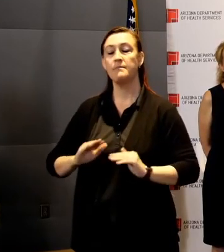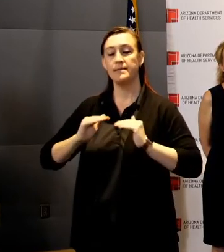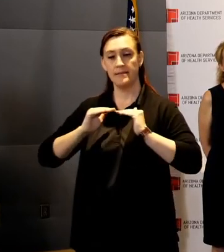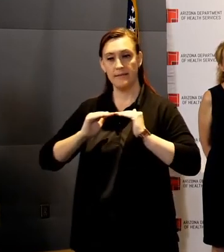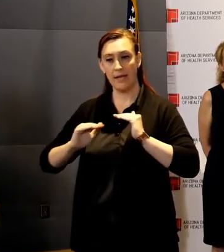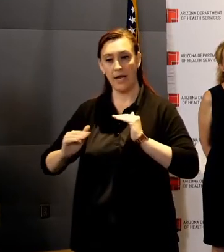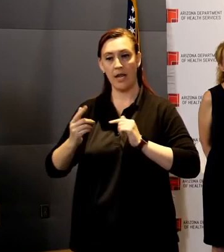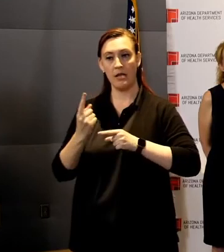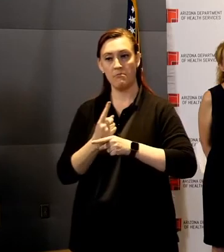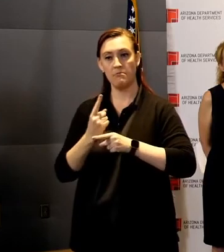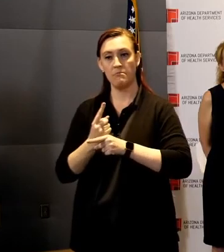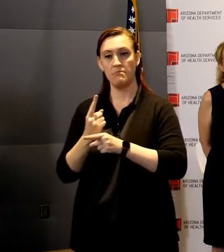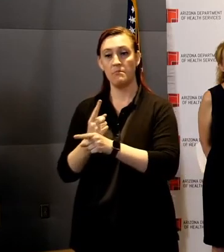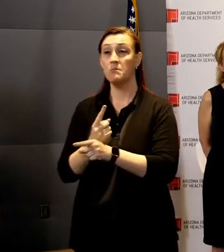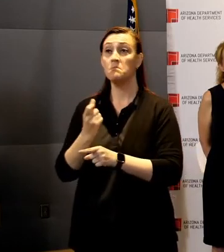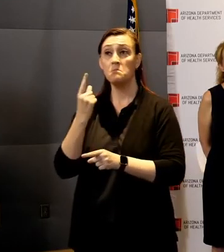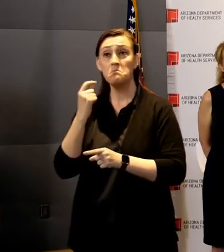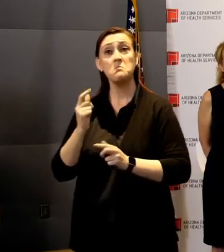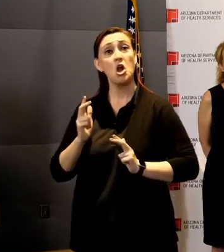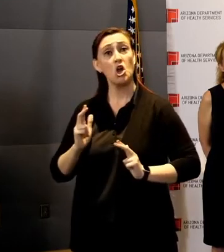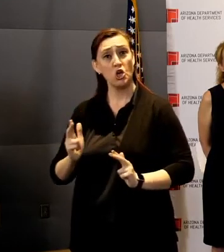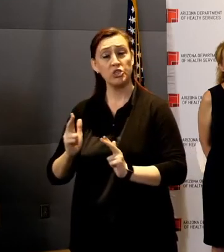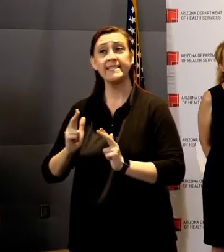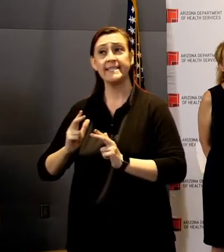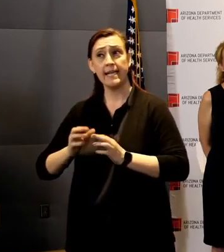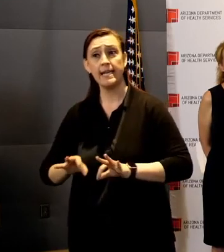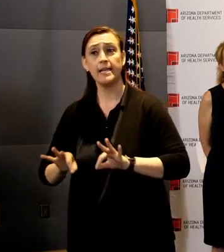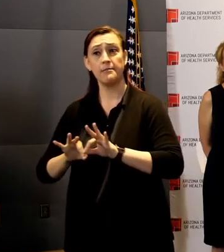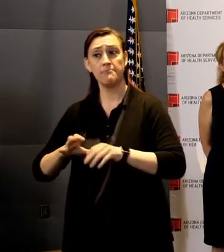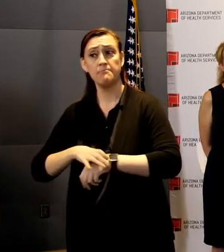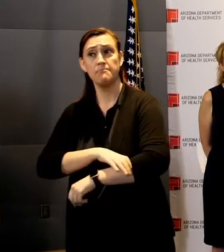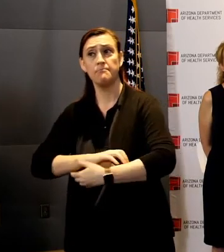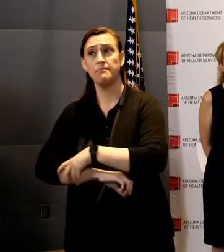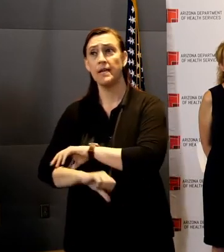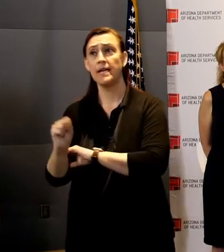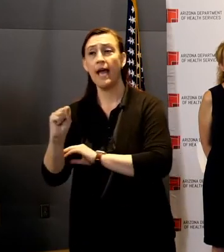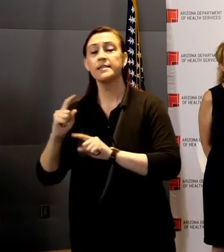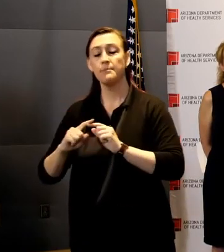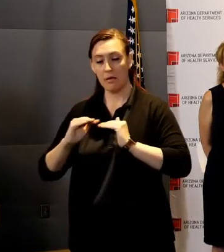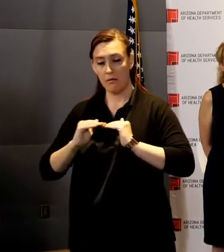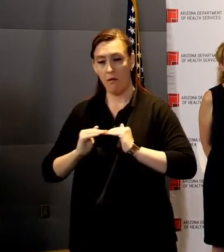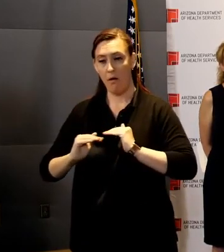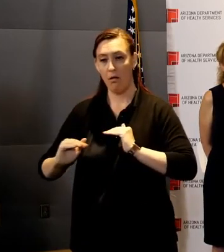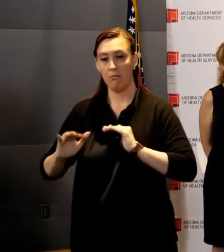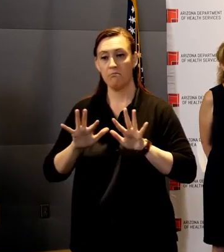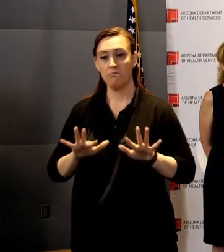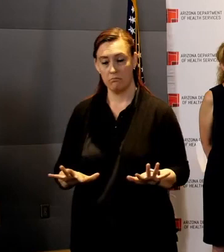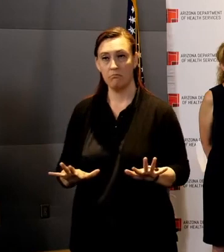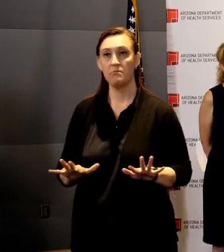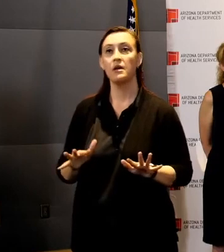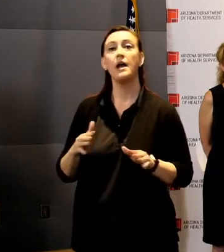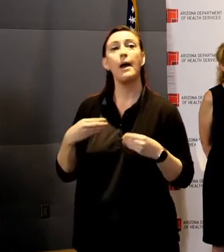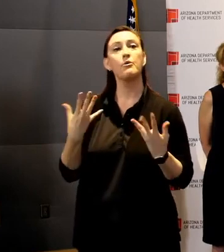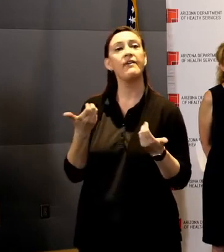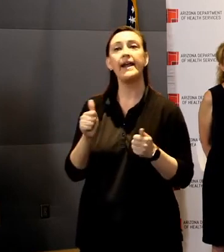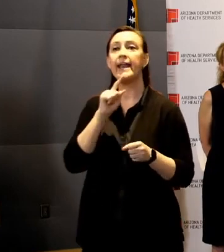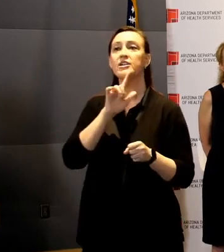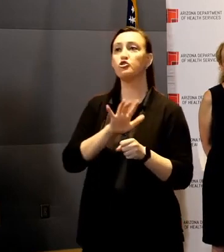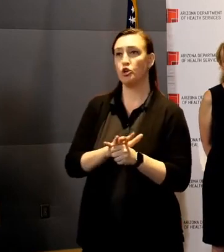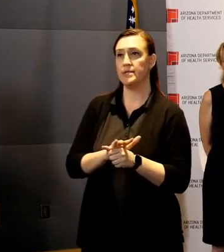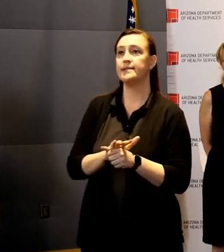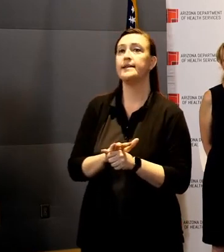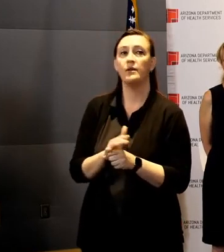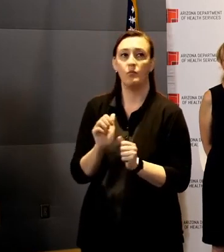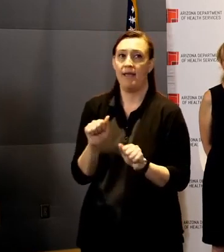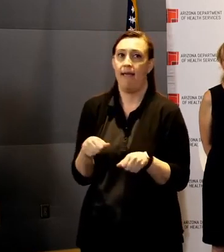urgency and to provide certainty wherever possible. To that end, today I'm issuing another